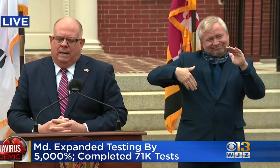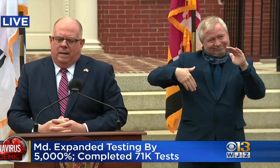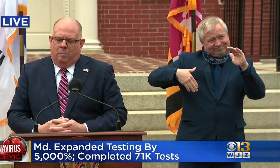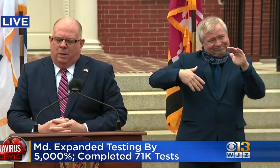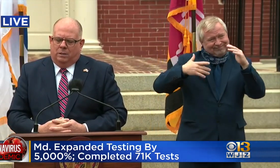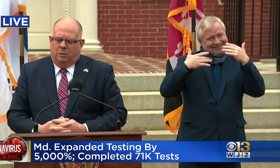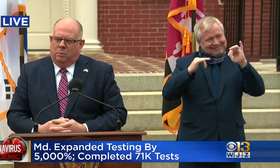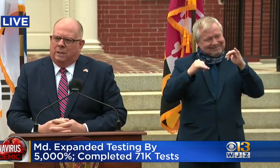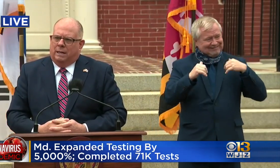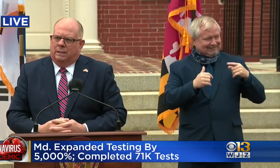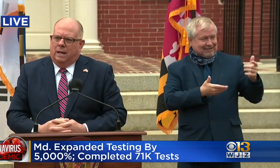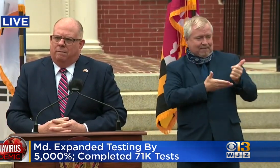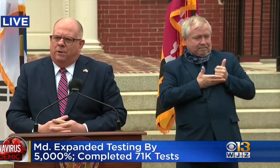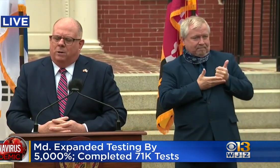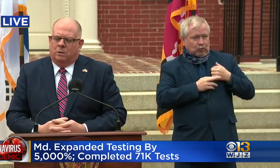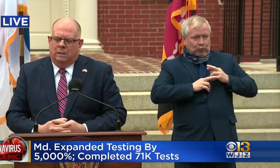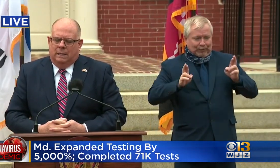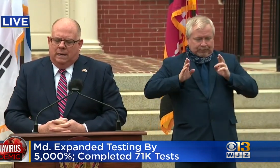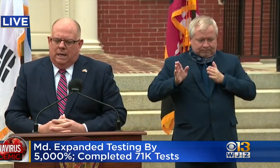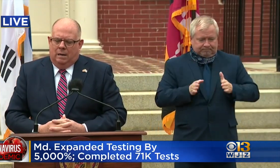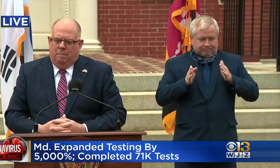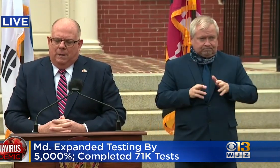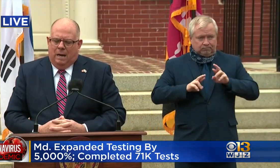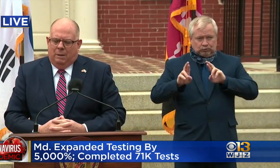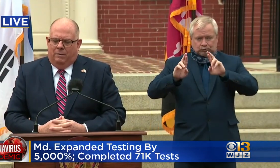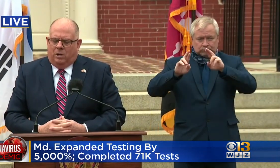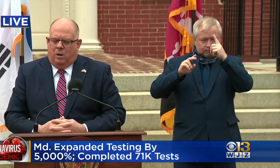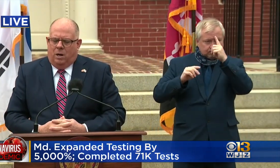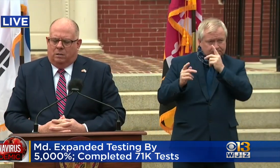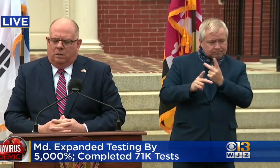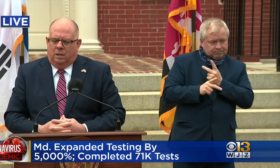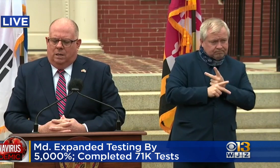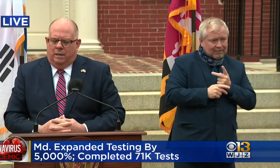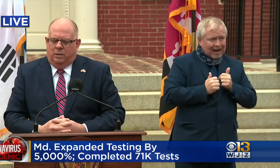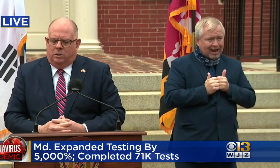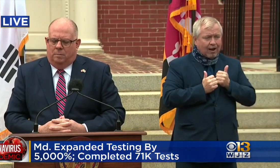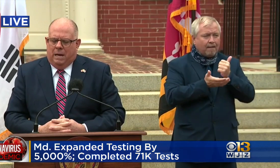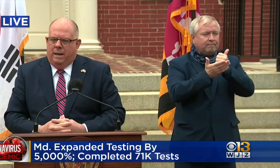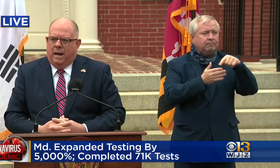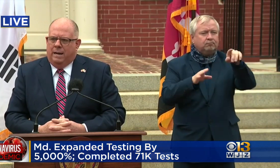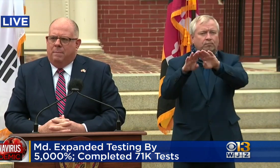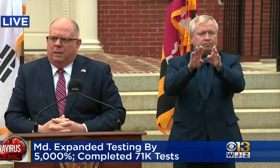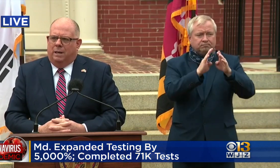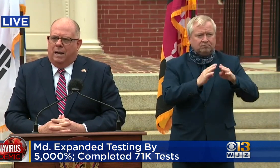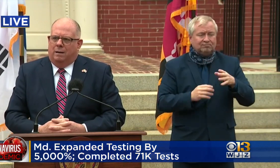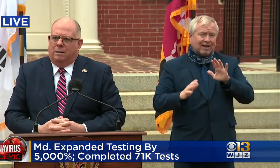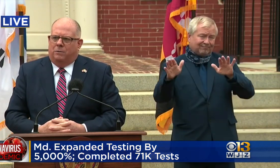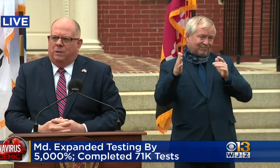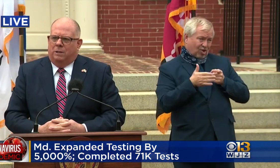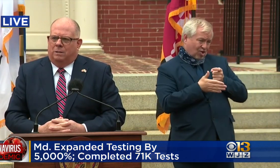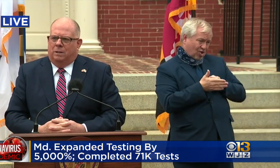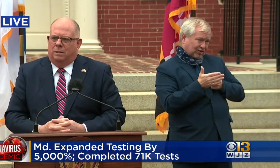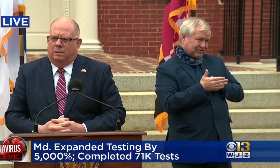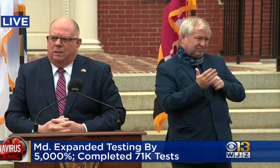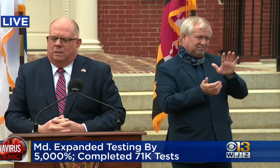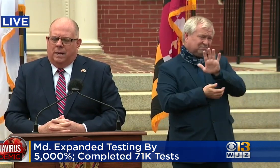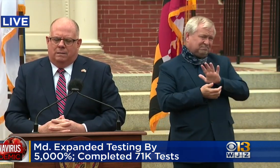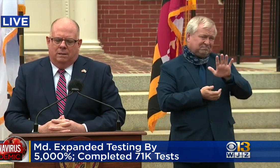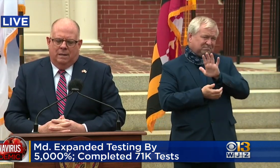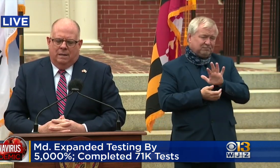and to help us to protect a lot of folks. I believe the cost is about $9 million for these